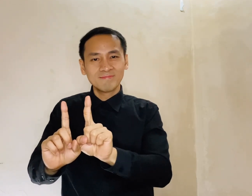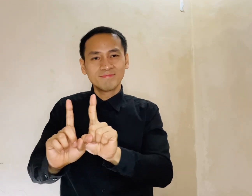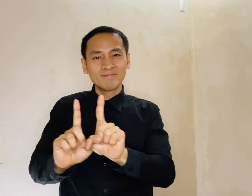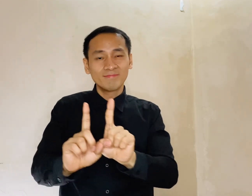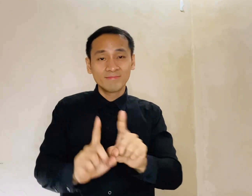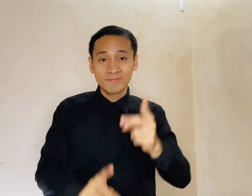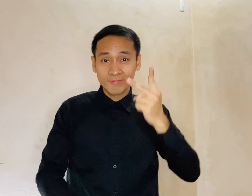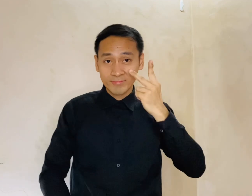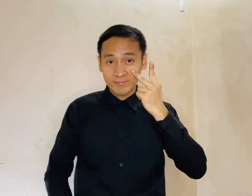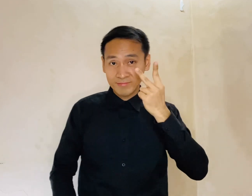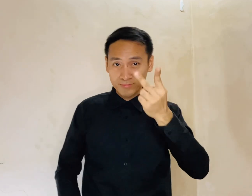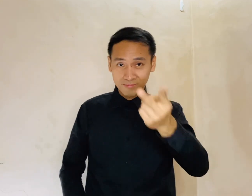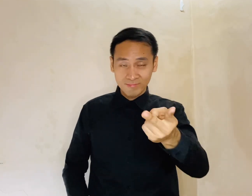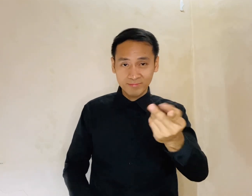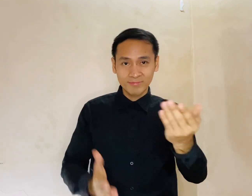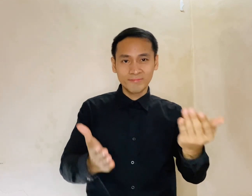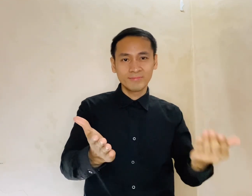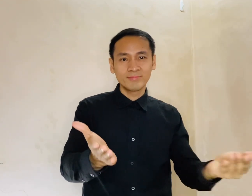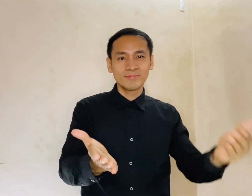will see you again